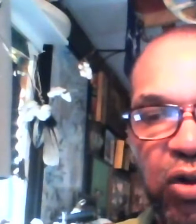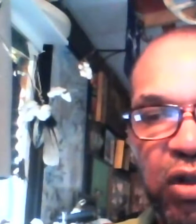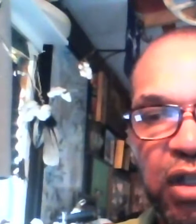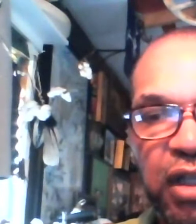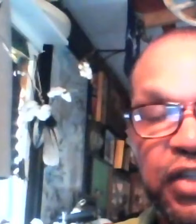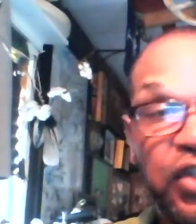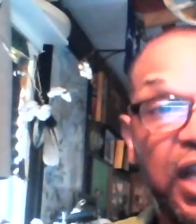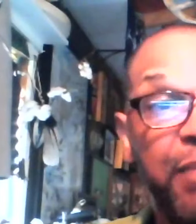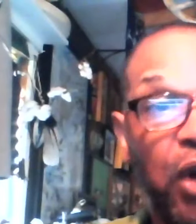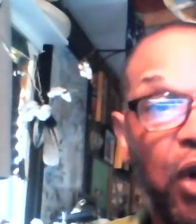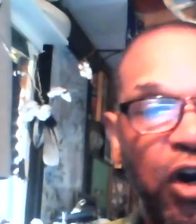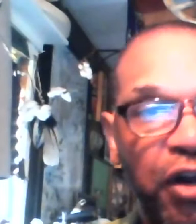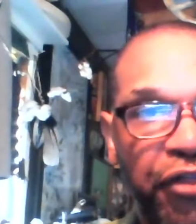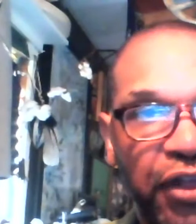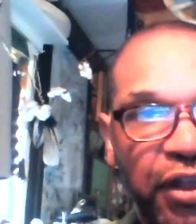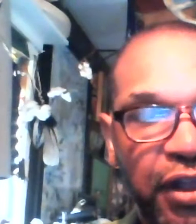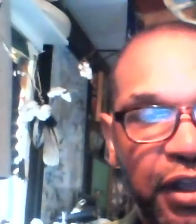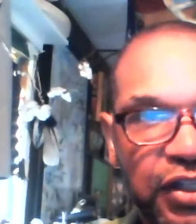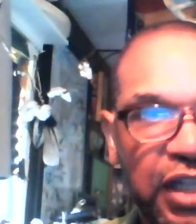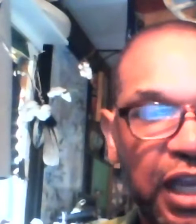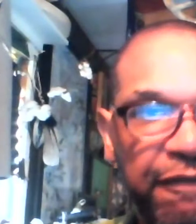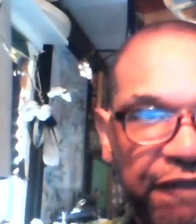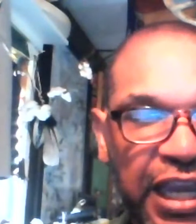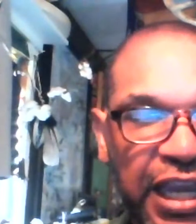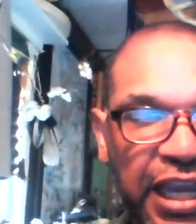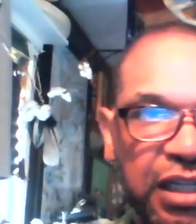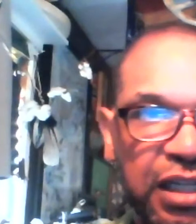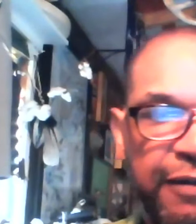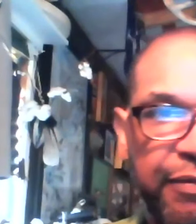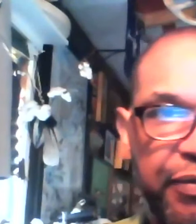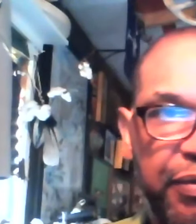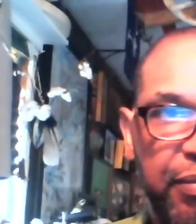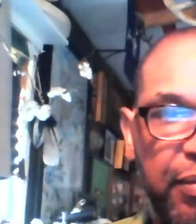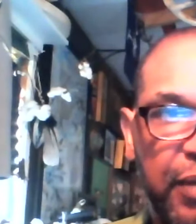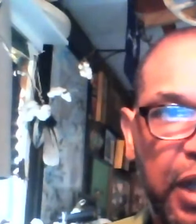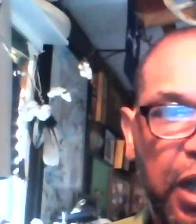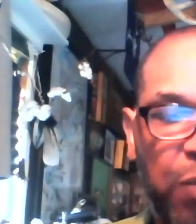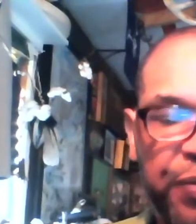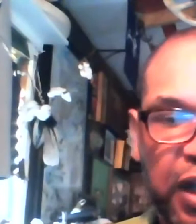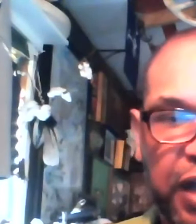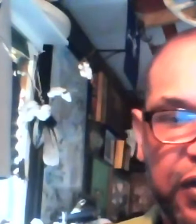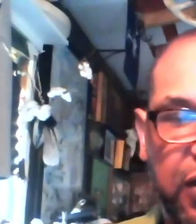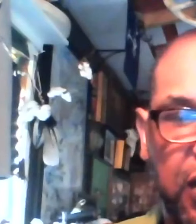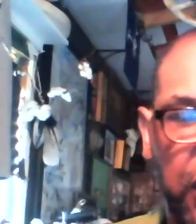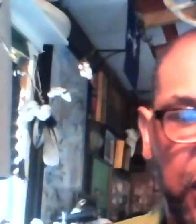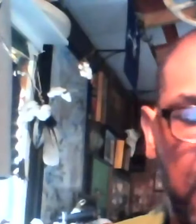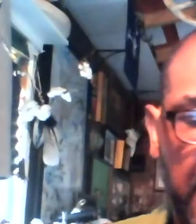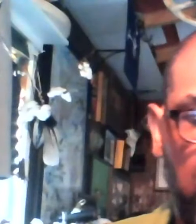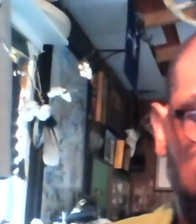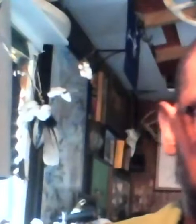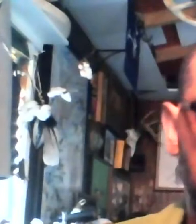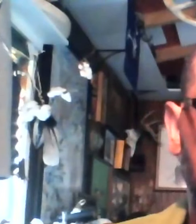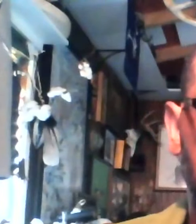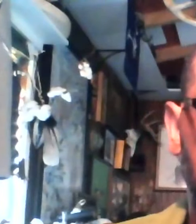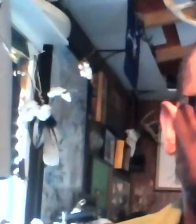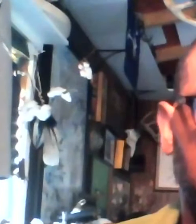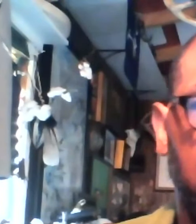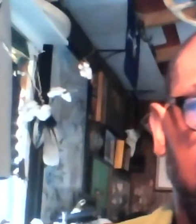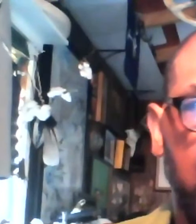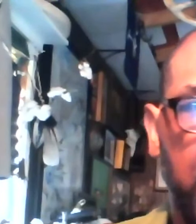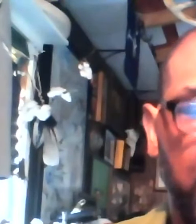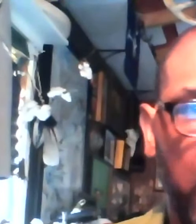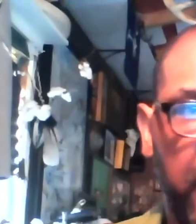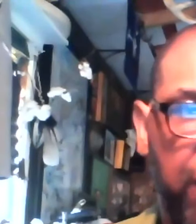soil, same earth, same fate. Helps us to think about creating